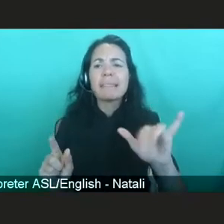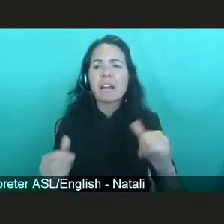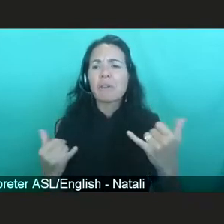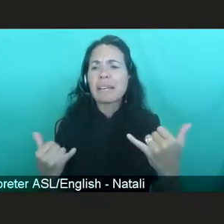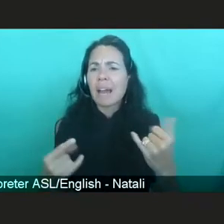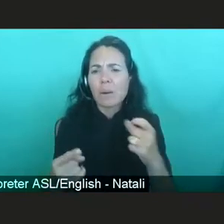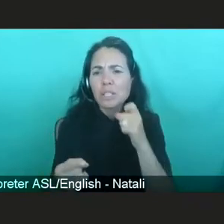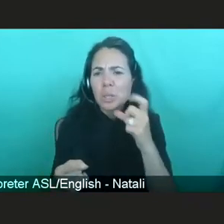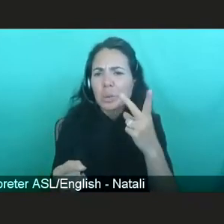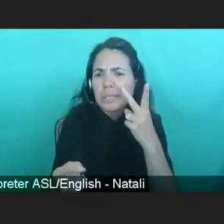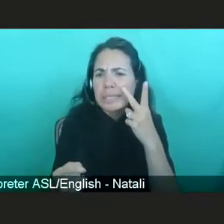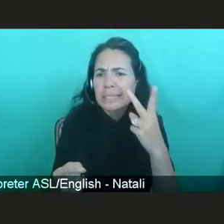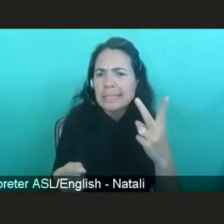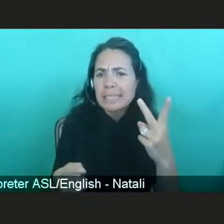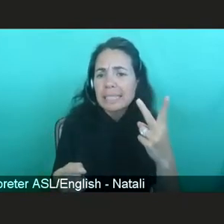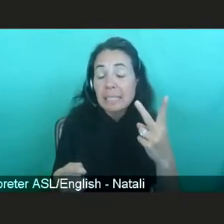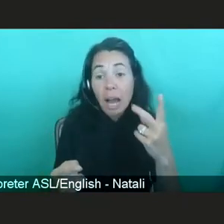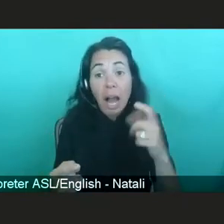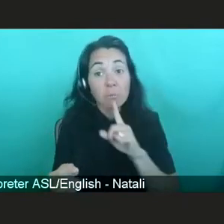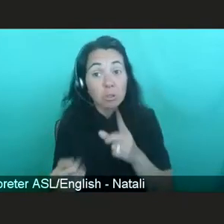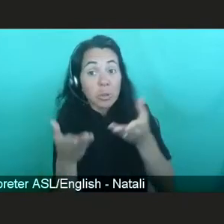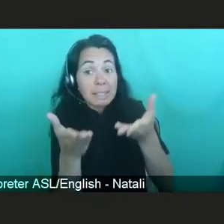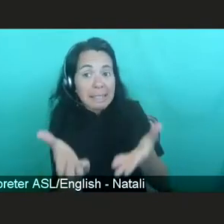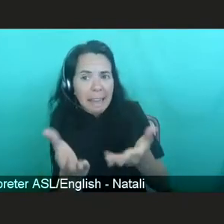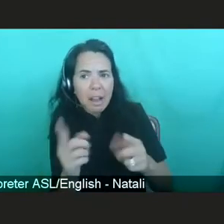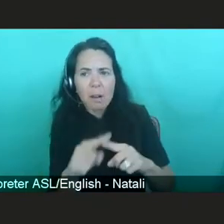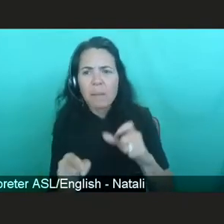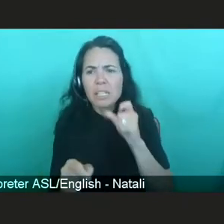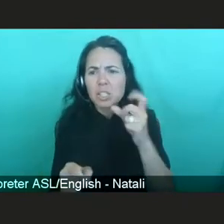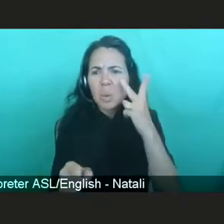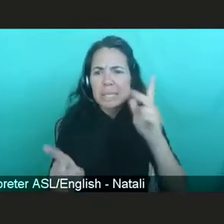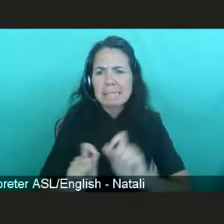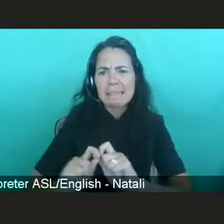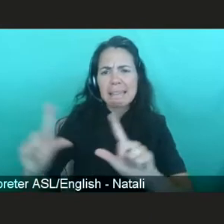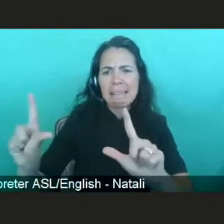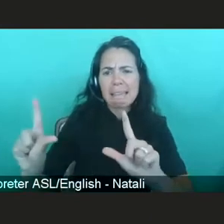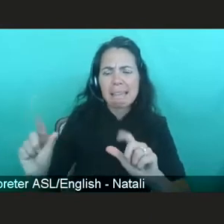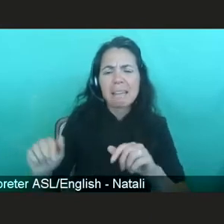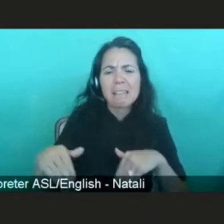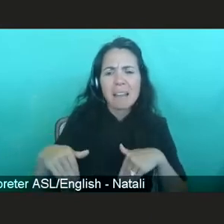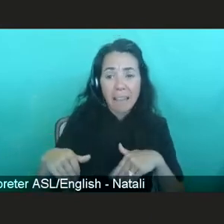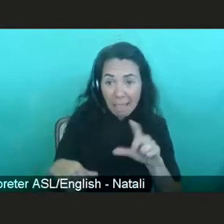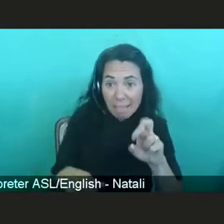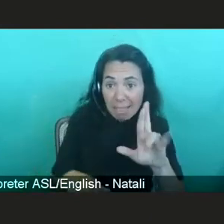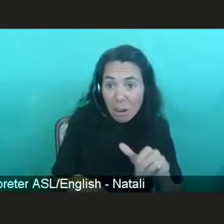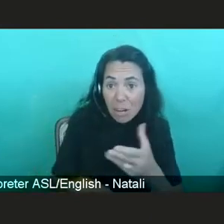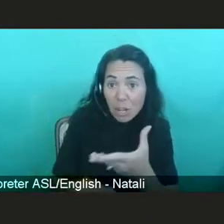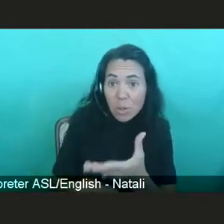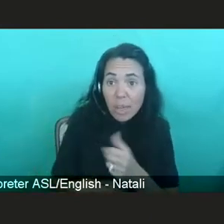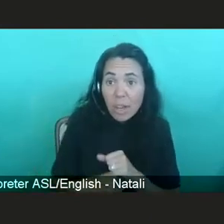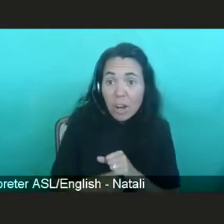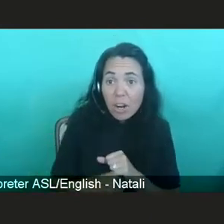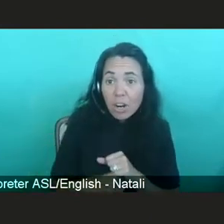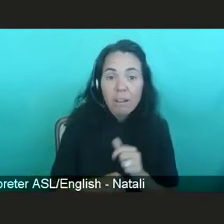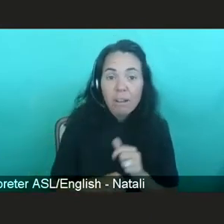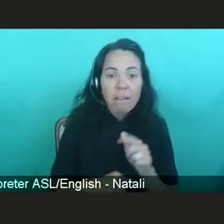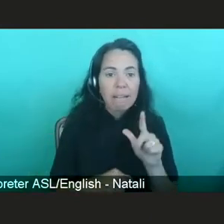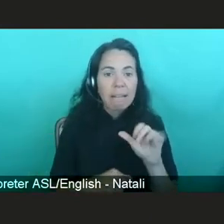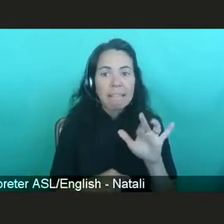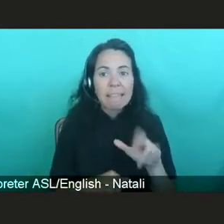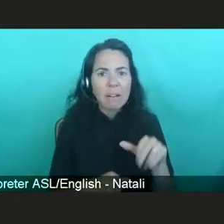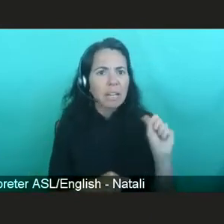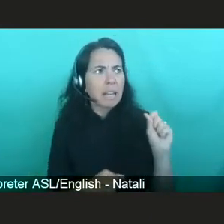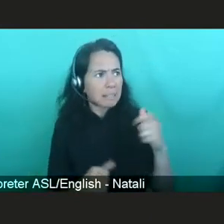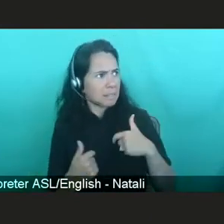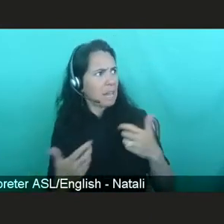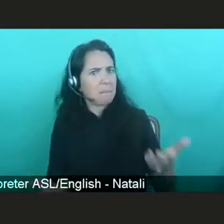screen. Doesn't mean he's not there, but I don't see Larry on the screen. Larry, are there? I am here. I don't know what's